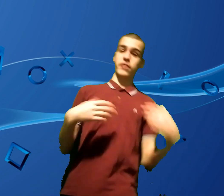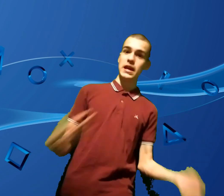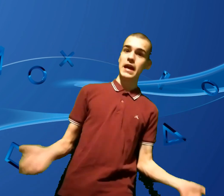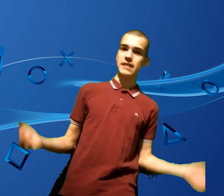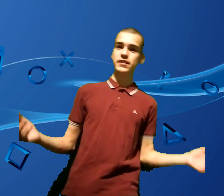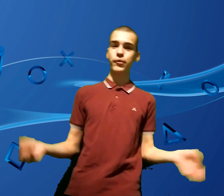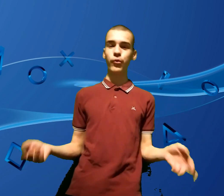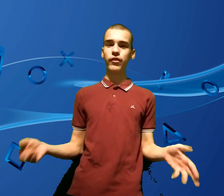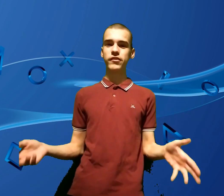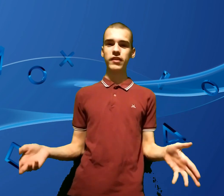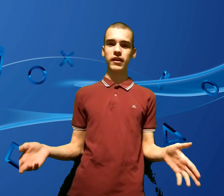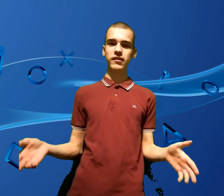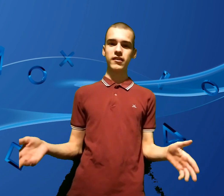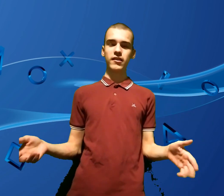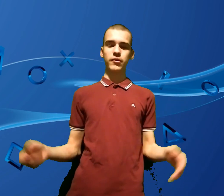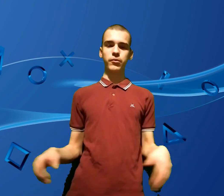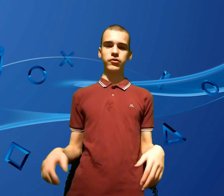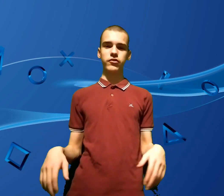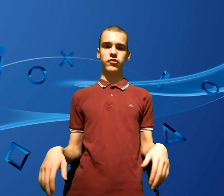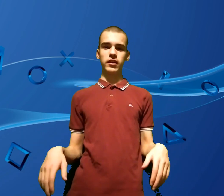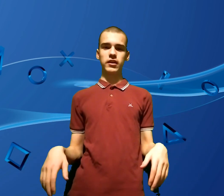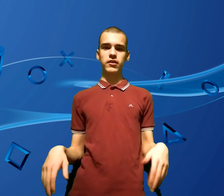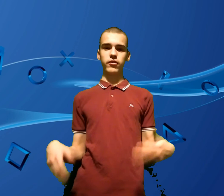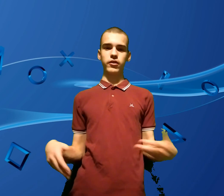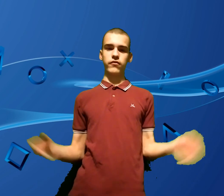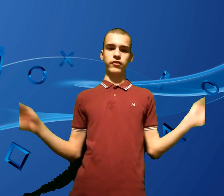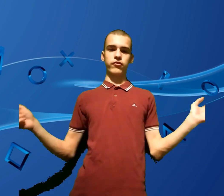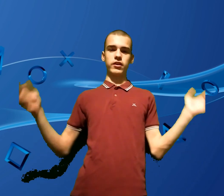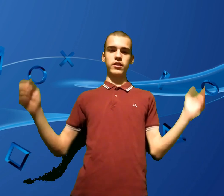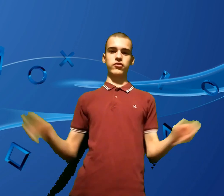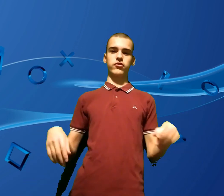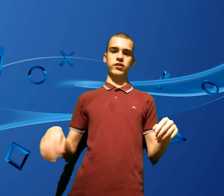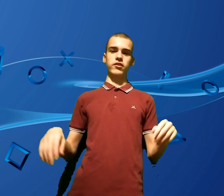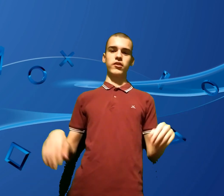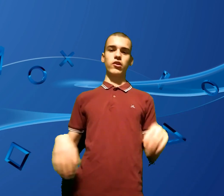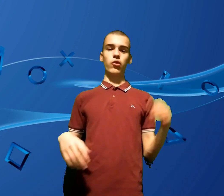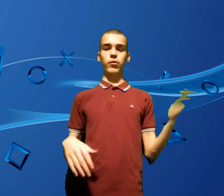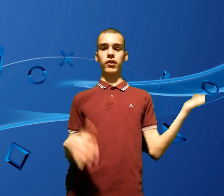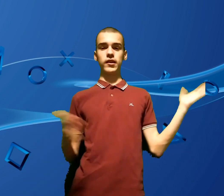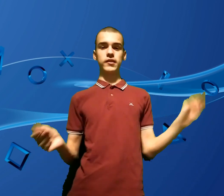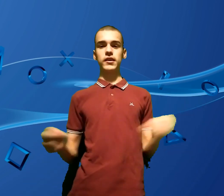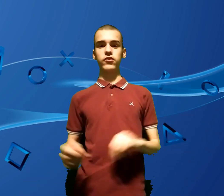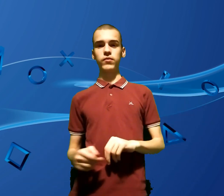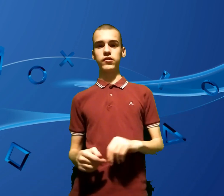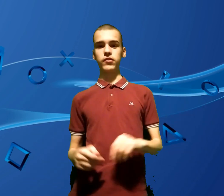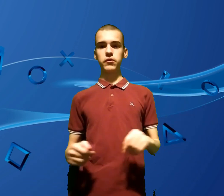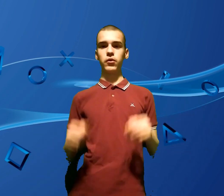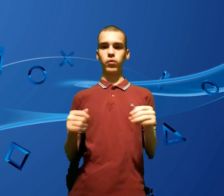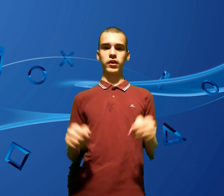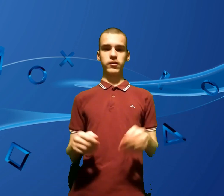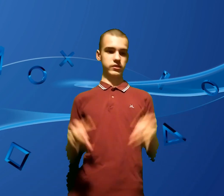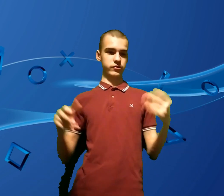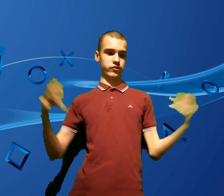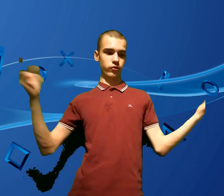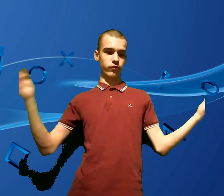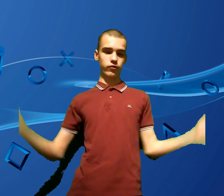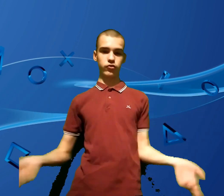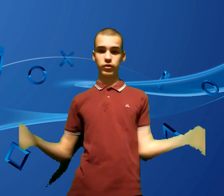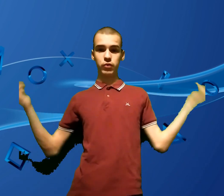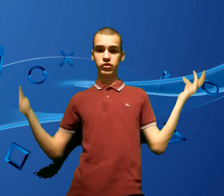at the end what they said was, like, oh yeah, thanks for that. And I just said, oh well I need to get some res series, like, okay. And that's what I started going through the store and that was